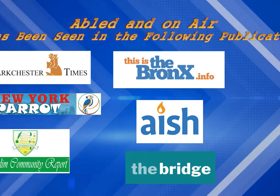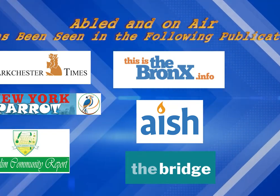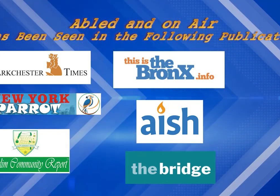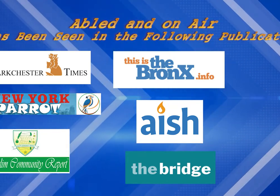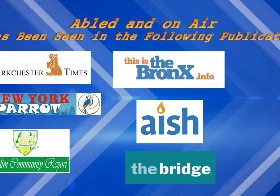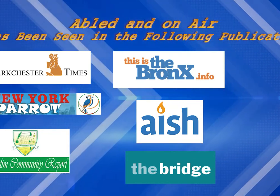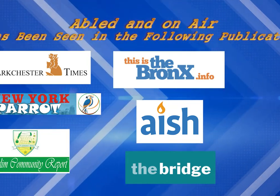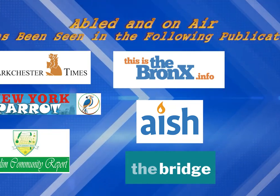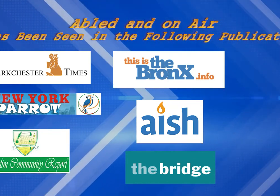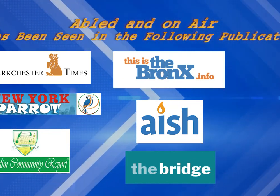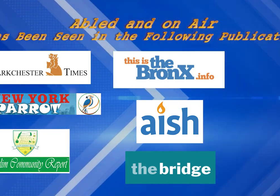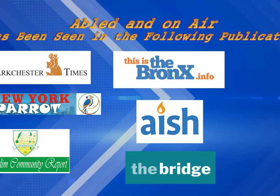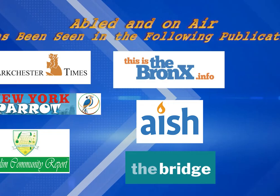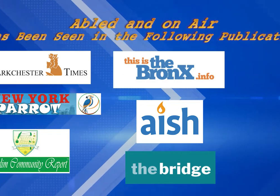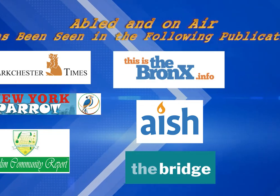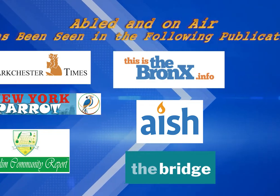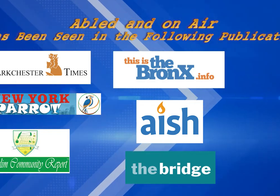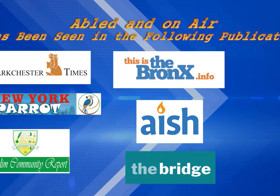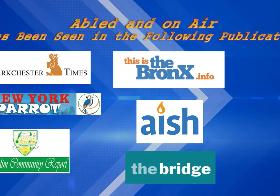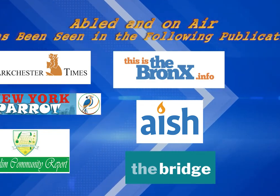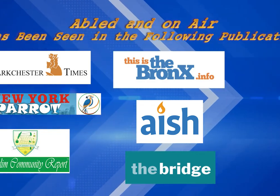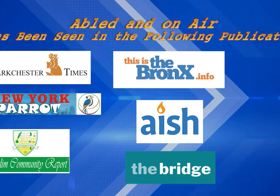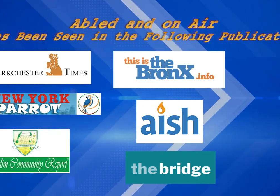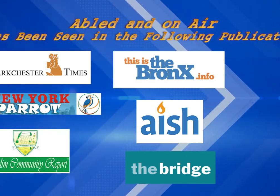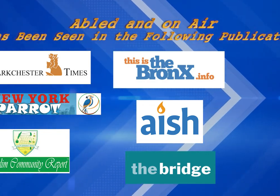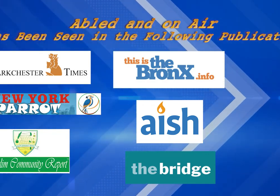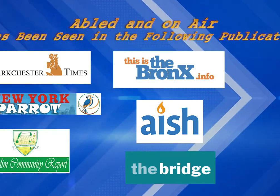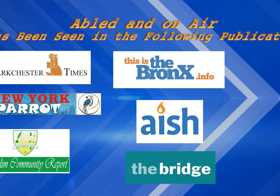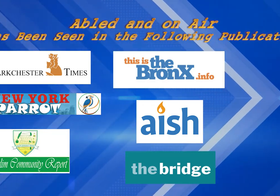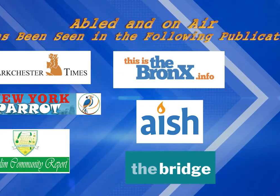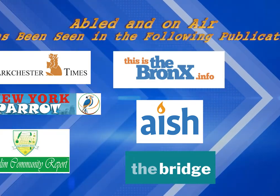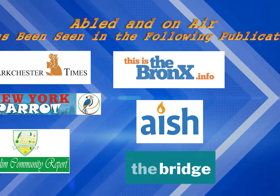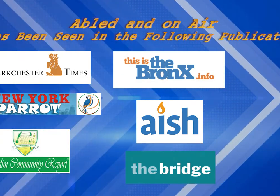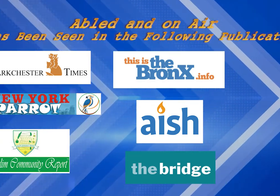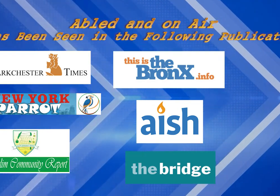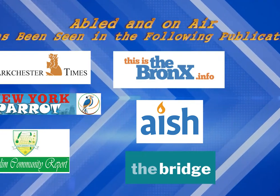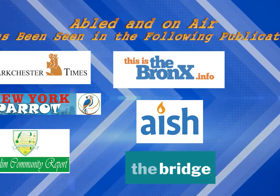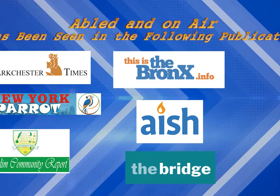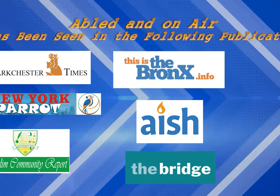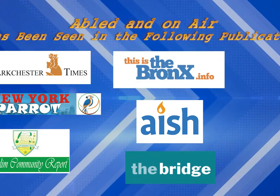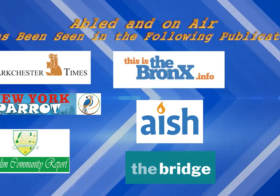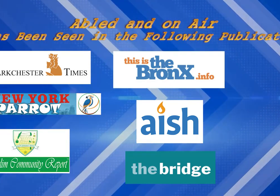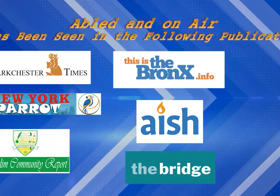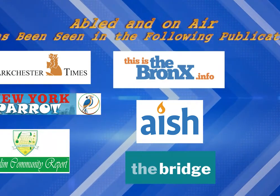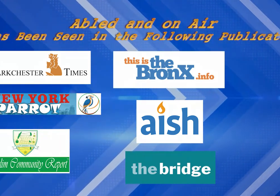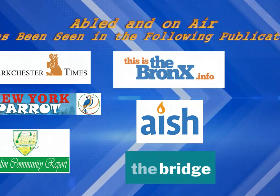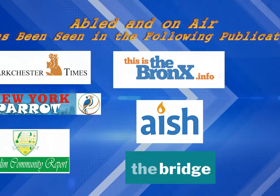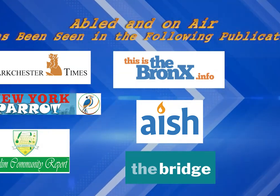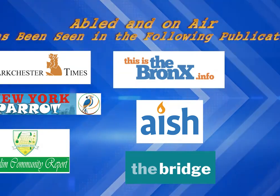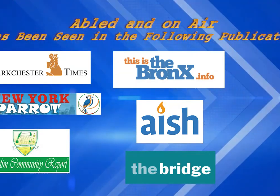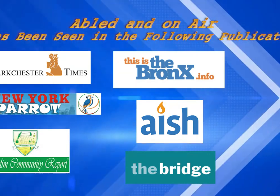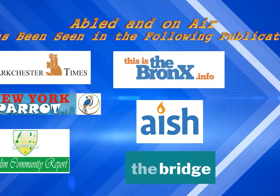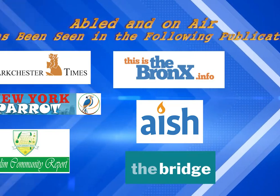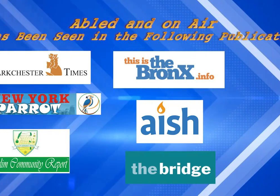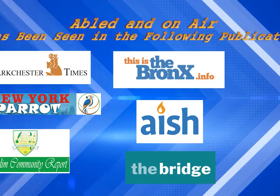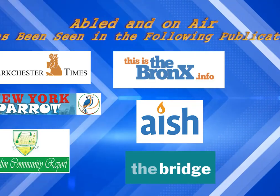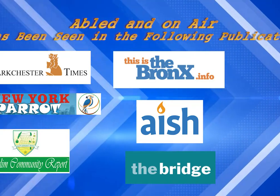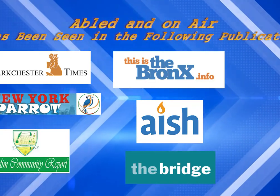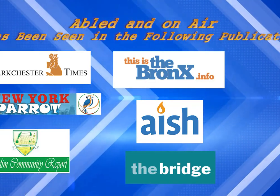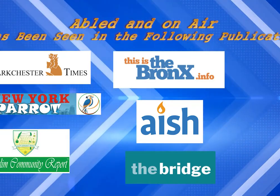Park Chester Times, www.thisisthebronx.com, New York Pirate Online Newspaper,